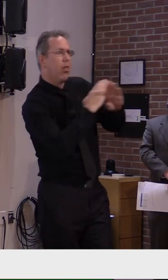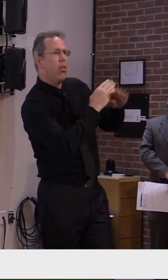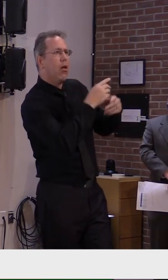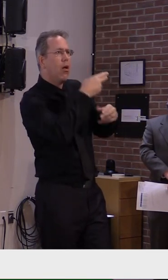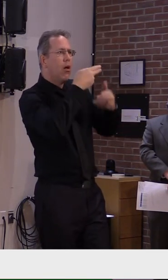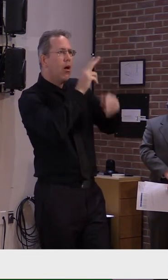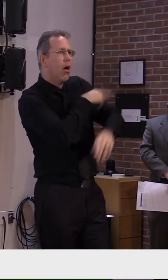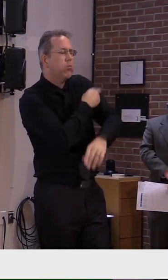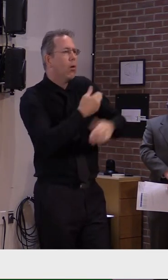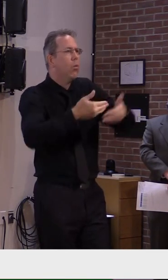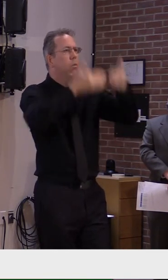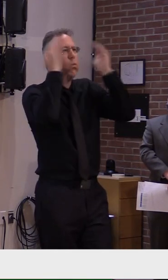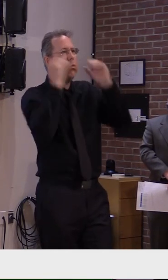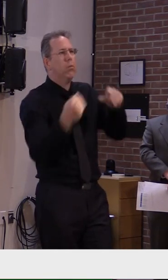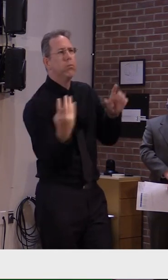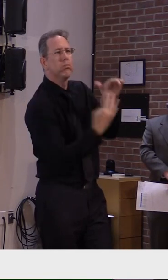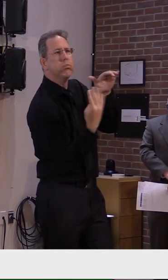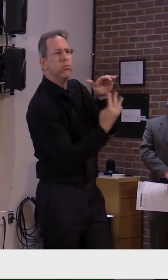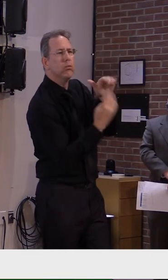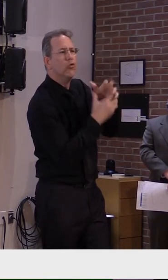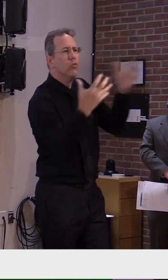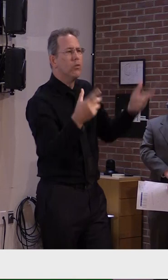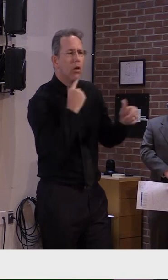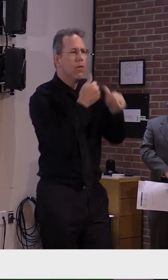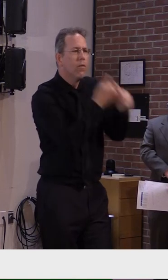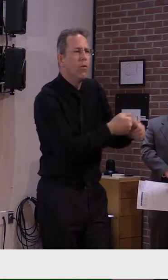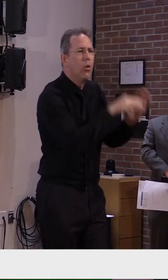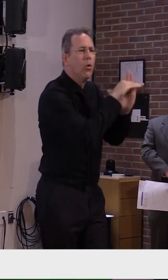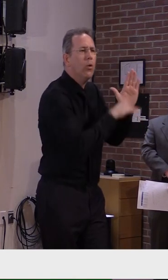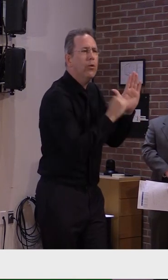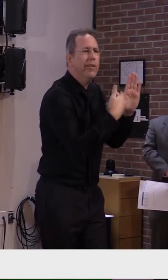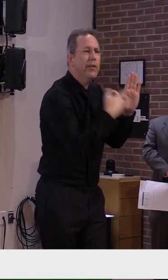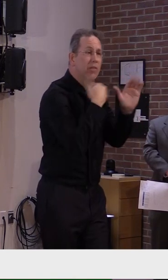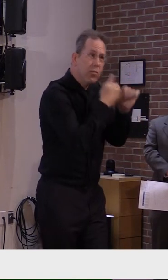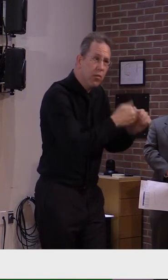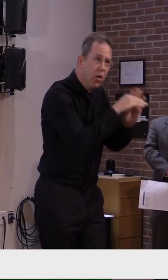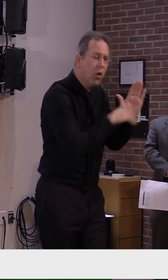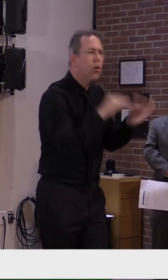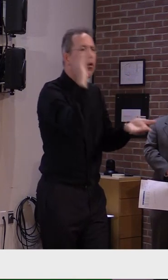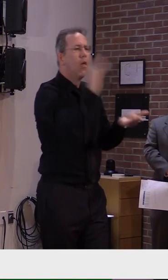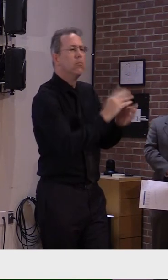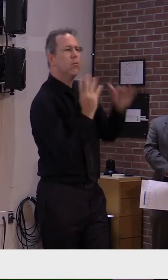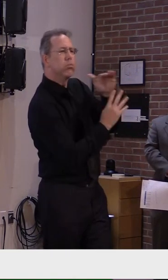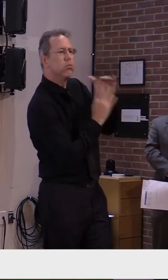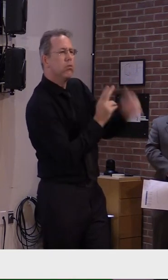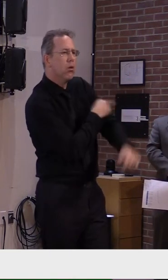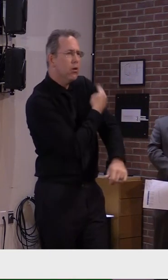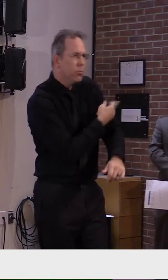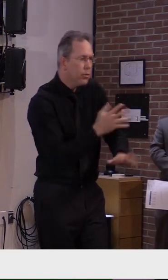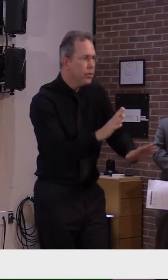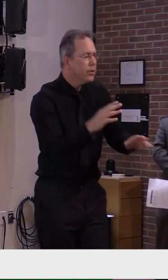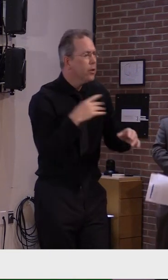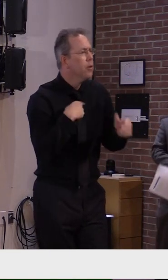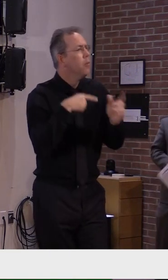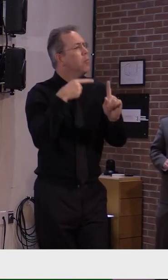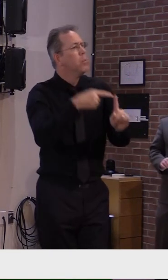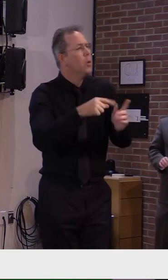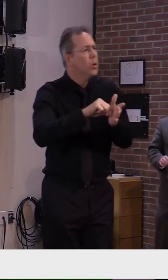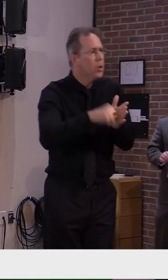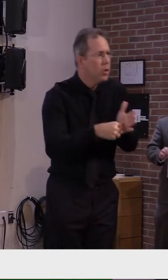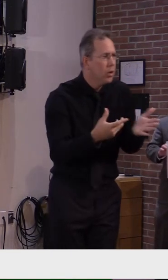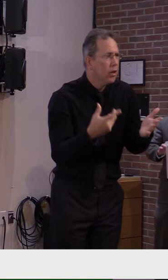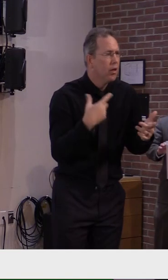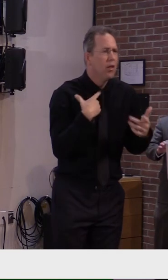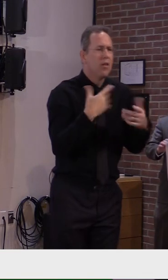It's the fact that the consequences of an overwhelmed healthcare system will have a far greater